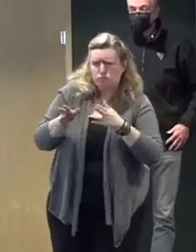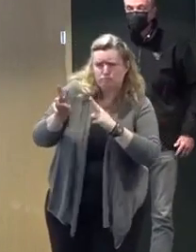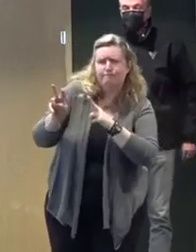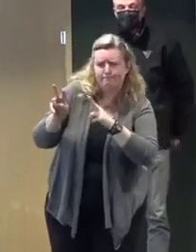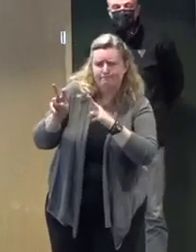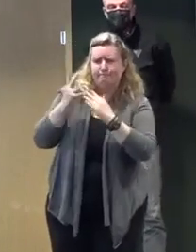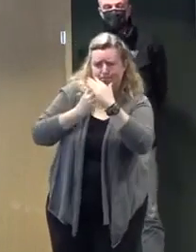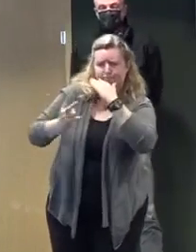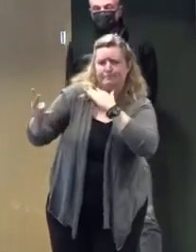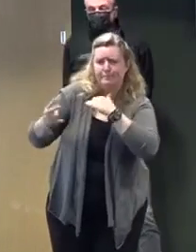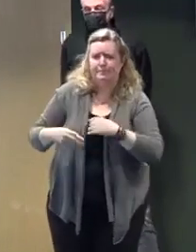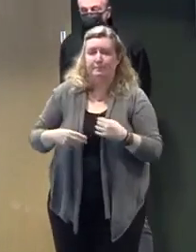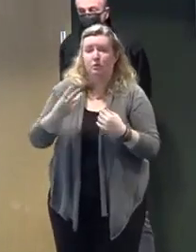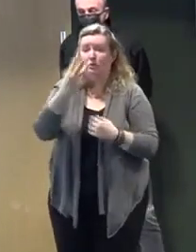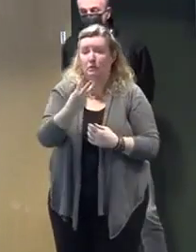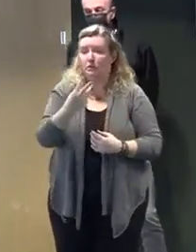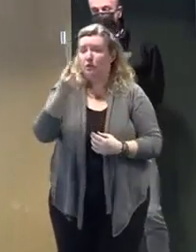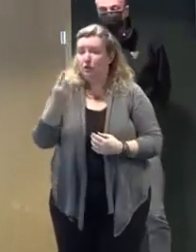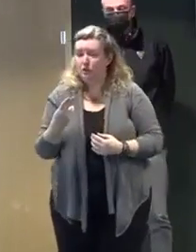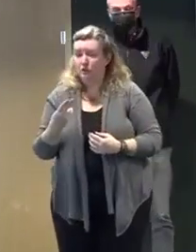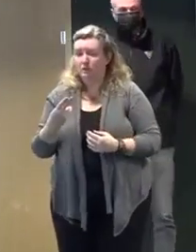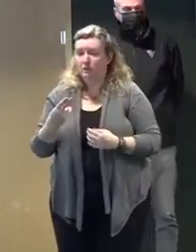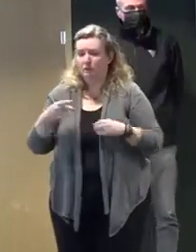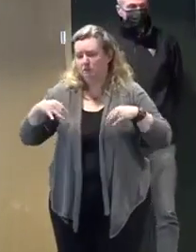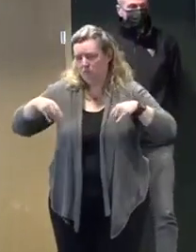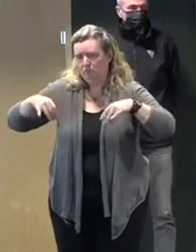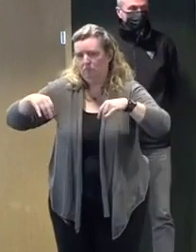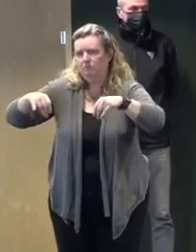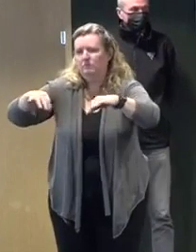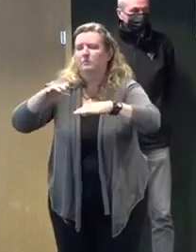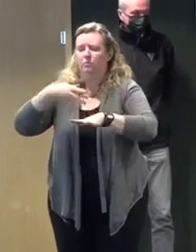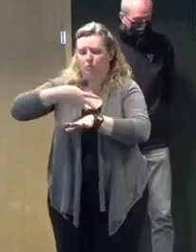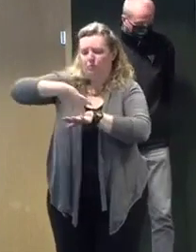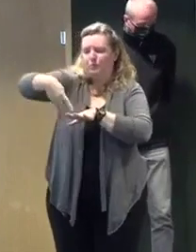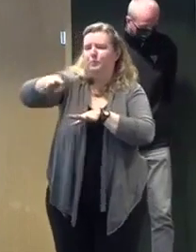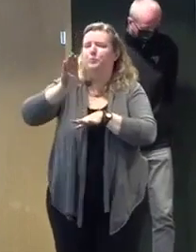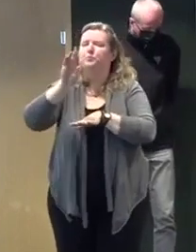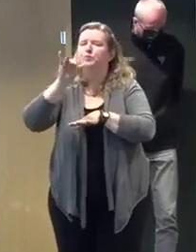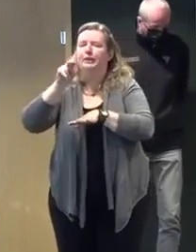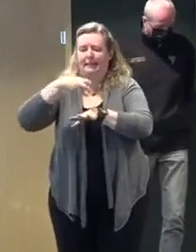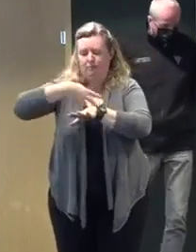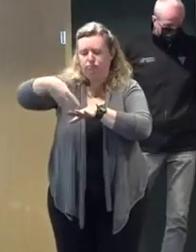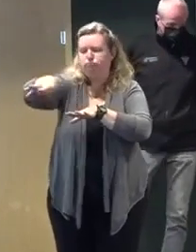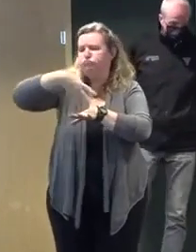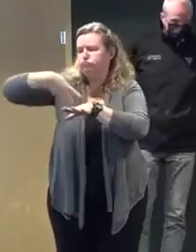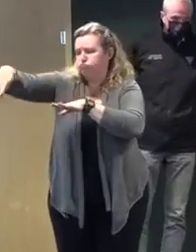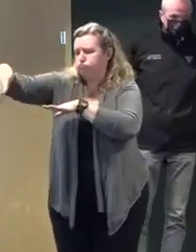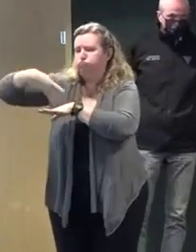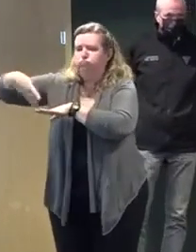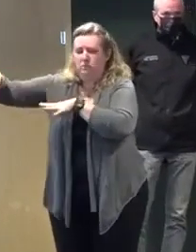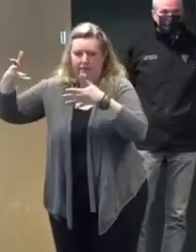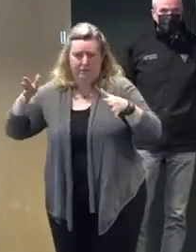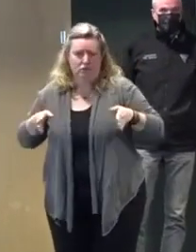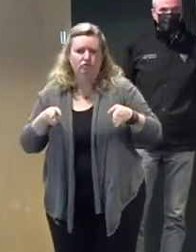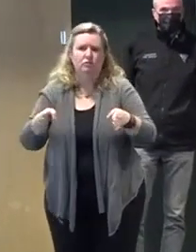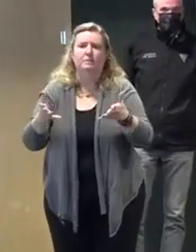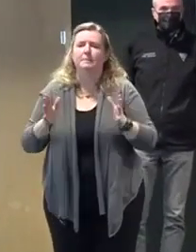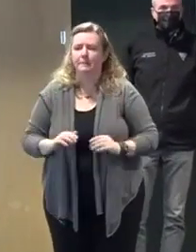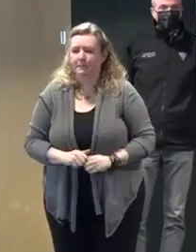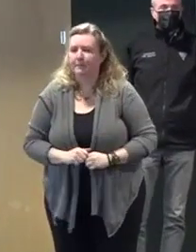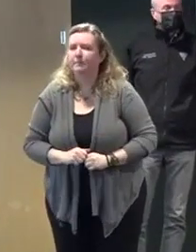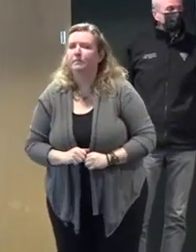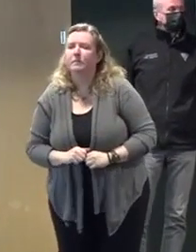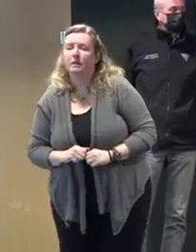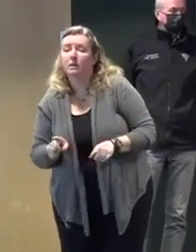transportation network. We have been in touch with all our plowing and spreading contractors. They have not reported any